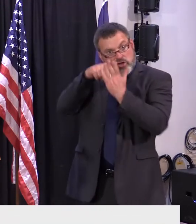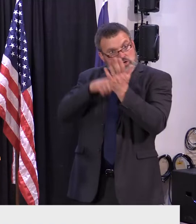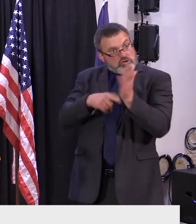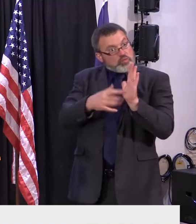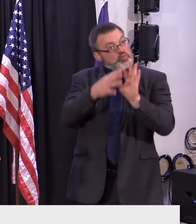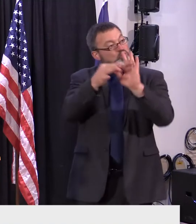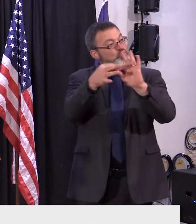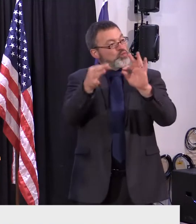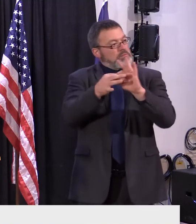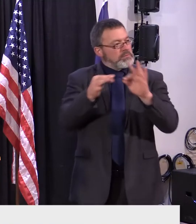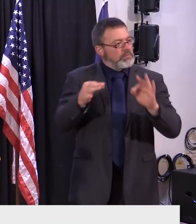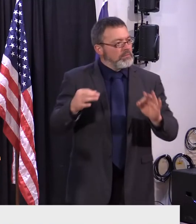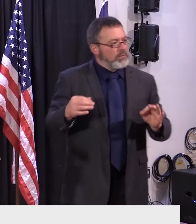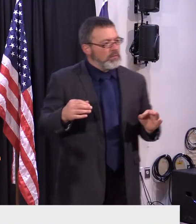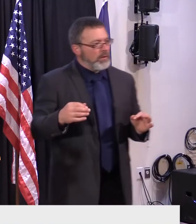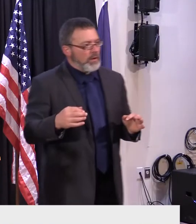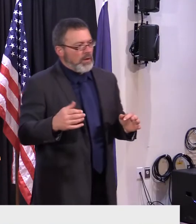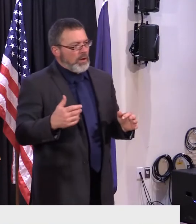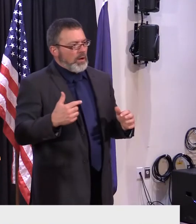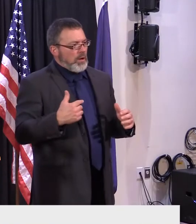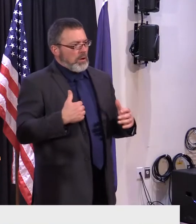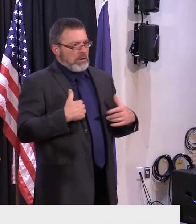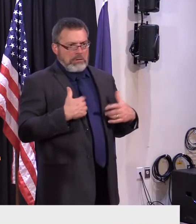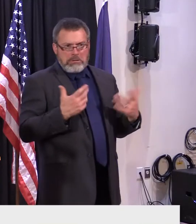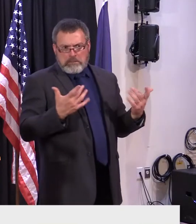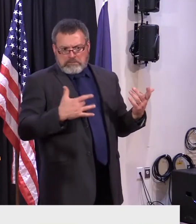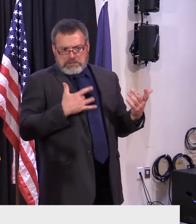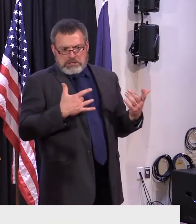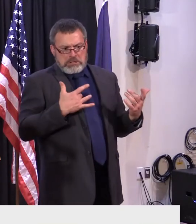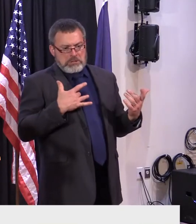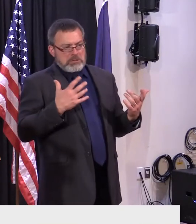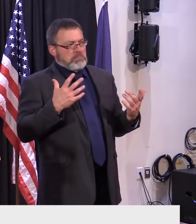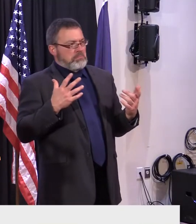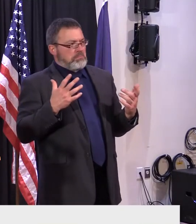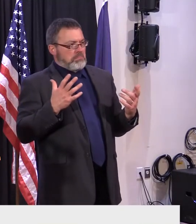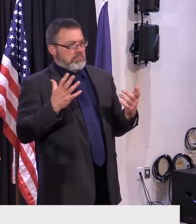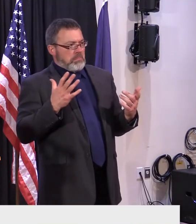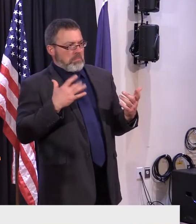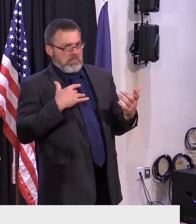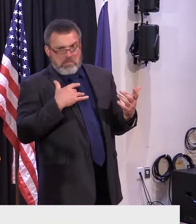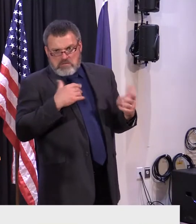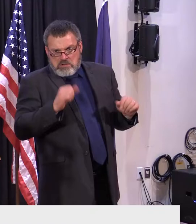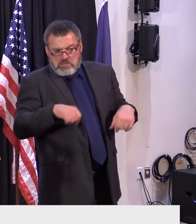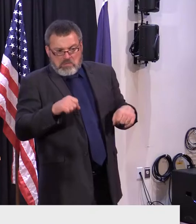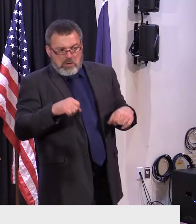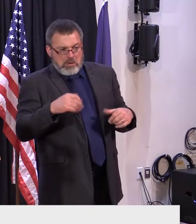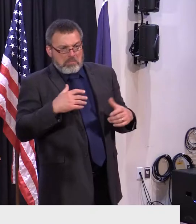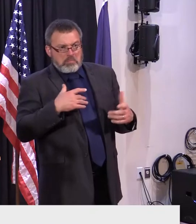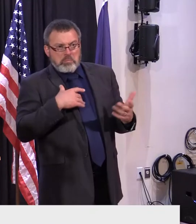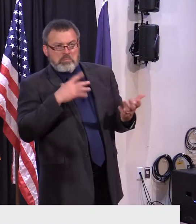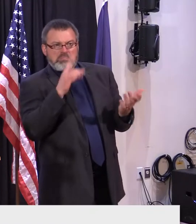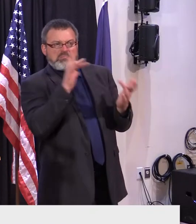I don't see why not. But, yeah, I don't see why not. Thank you.